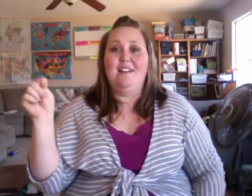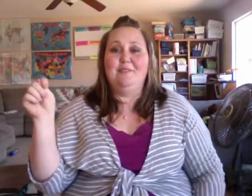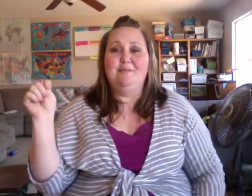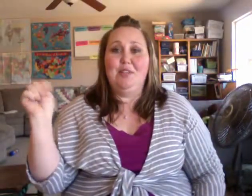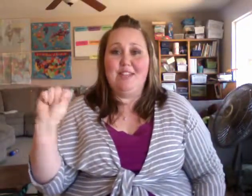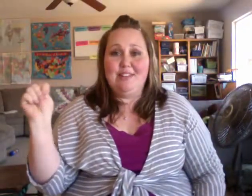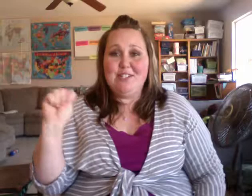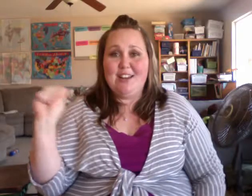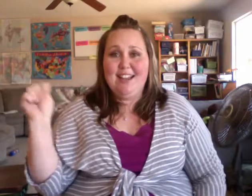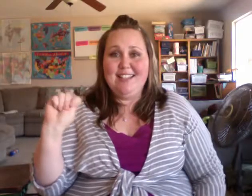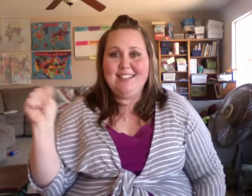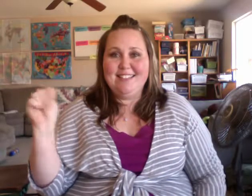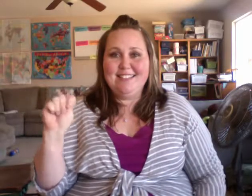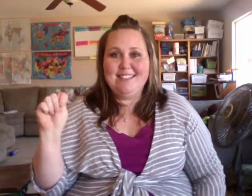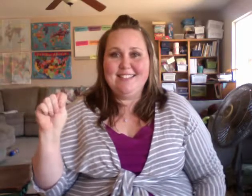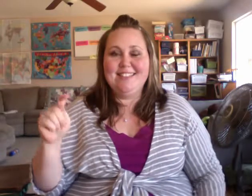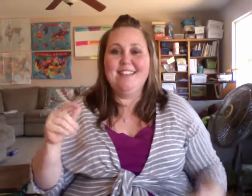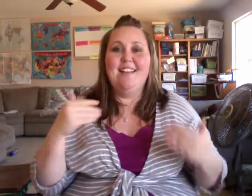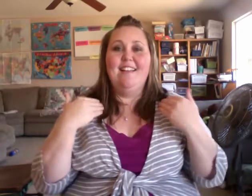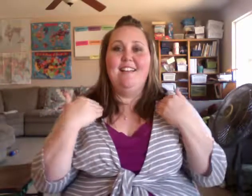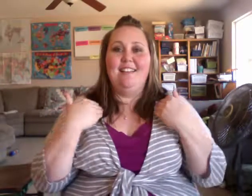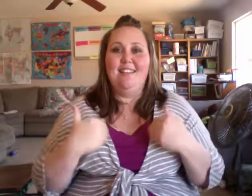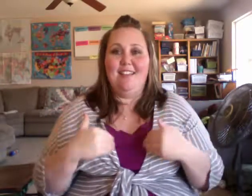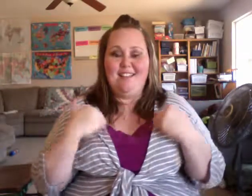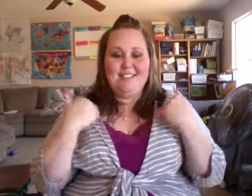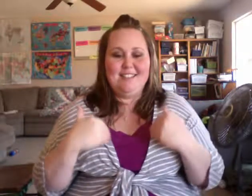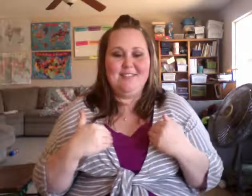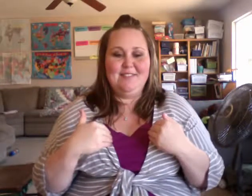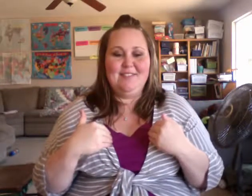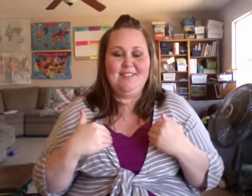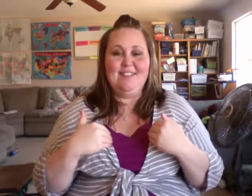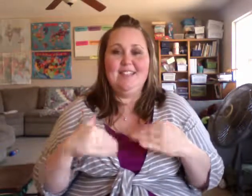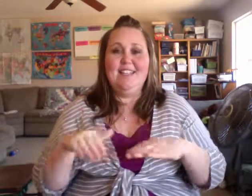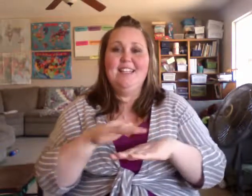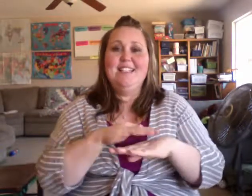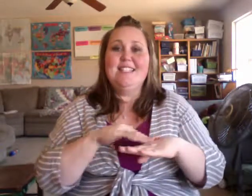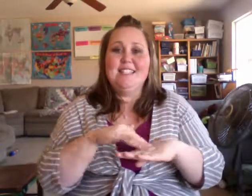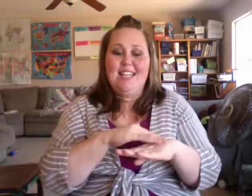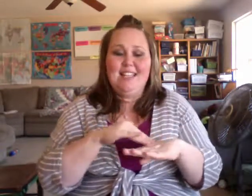Urinary tract. Lungs. Skin.